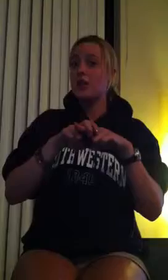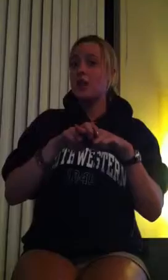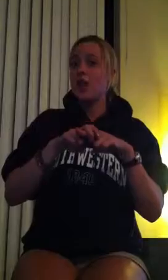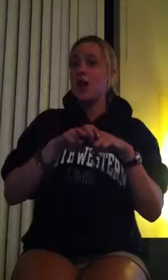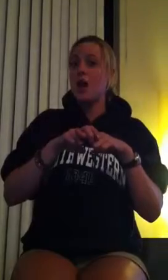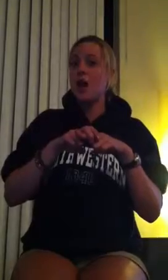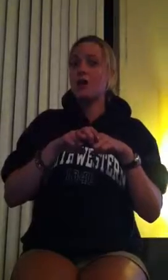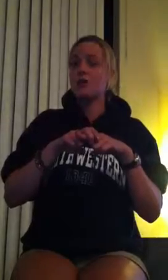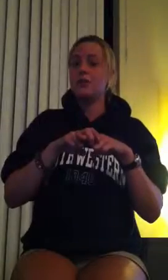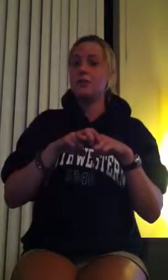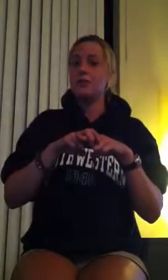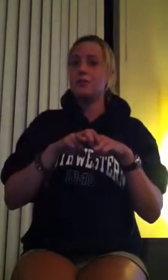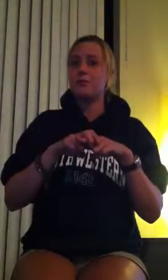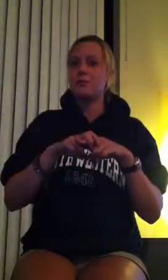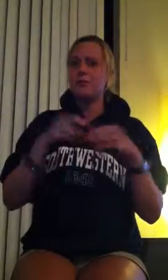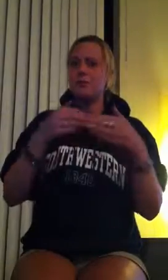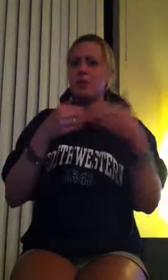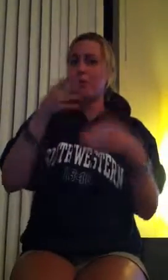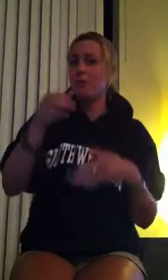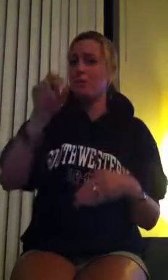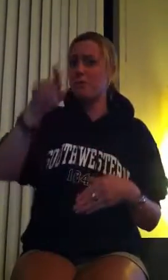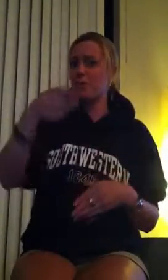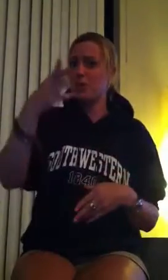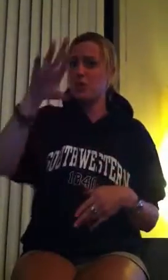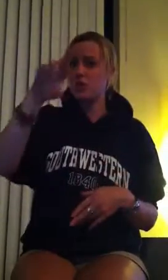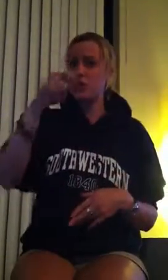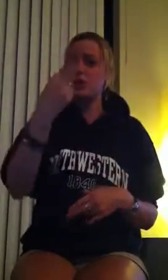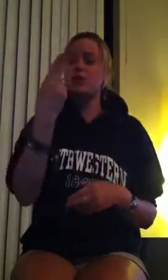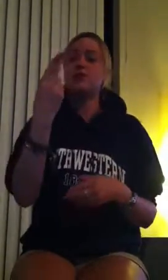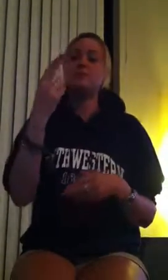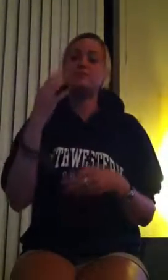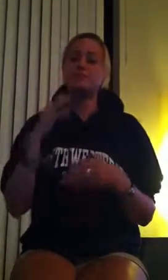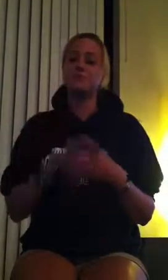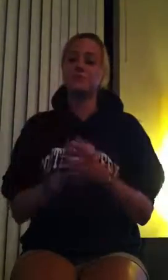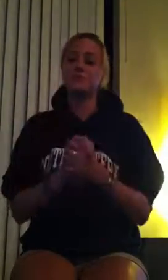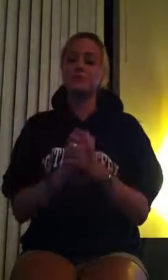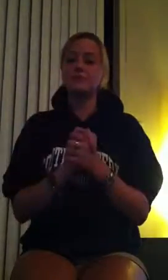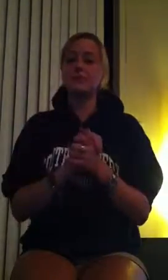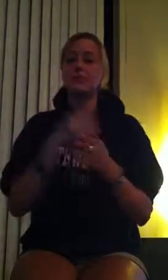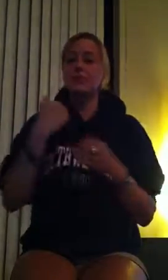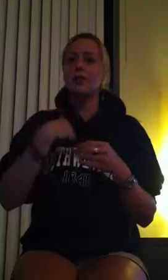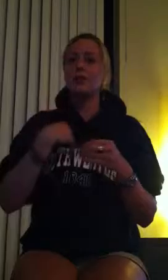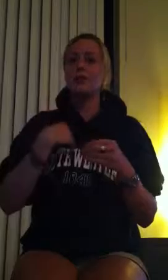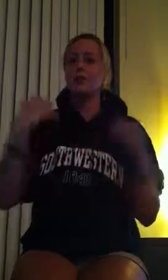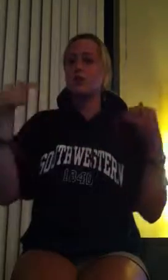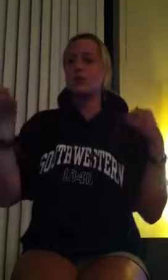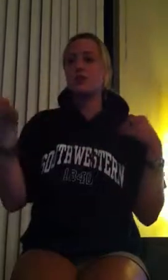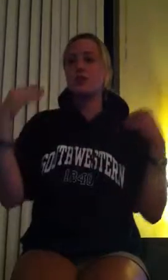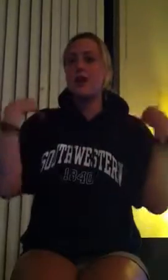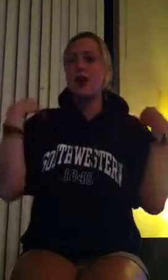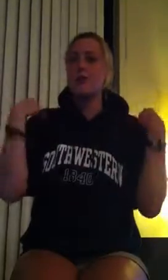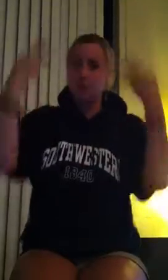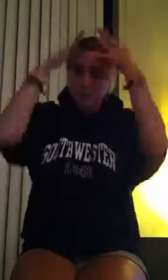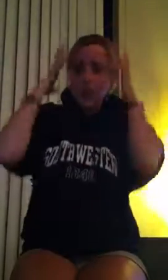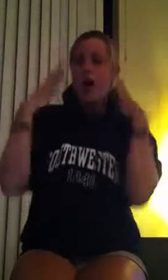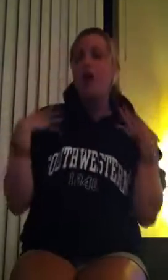silk hair, and I used to touch her hair and feel it,